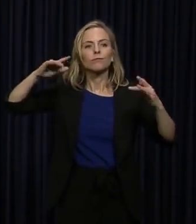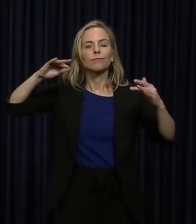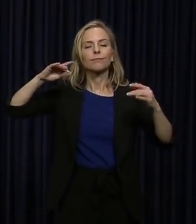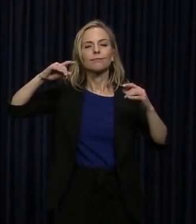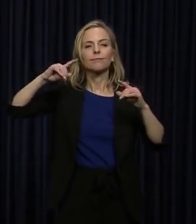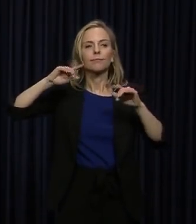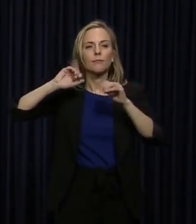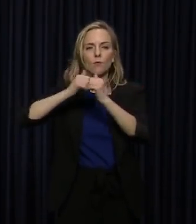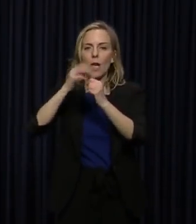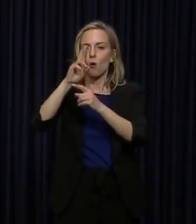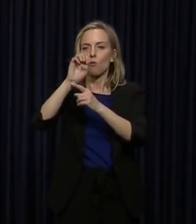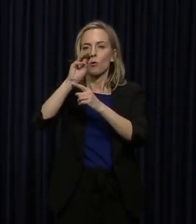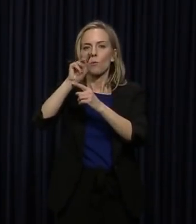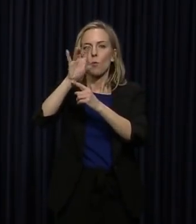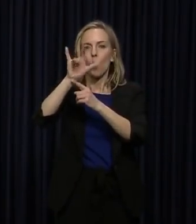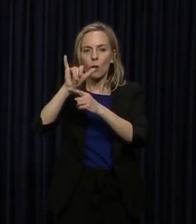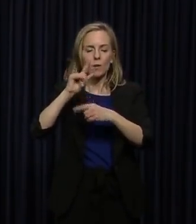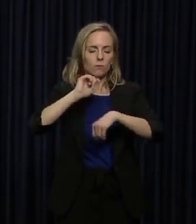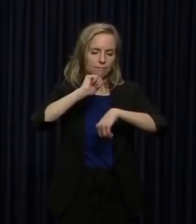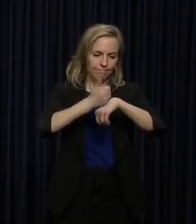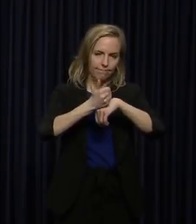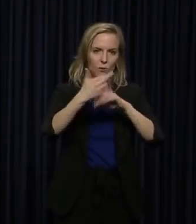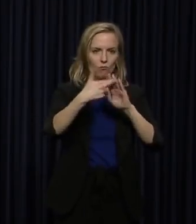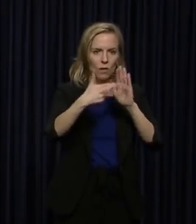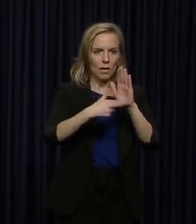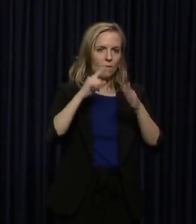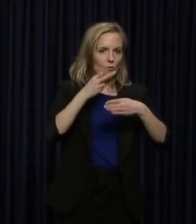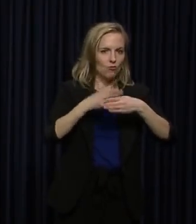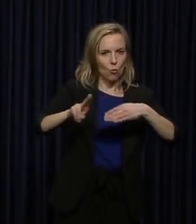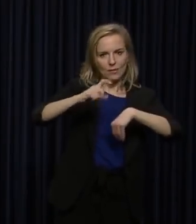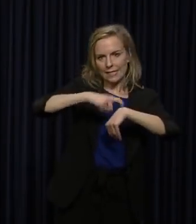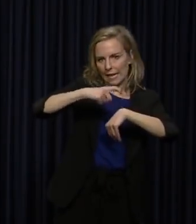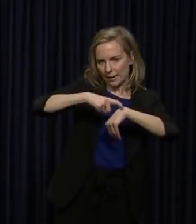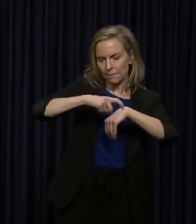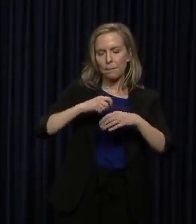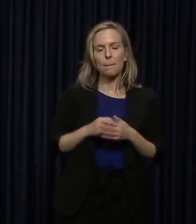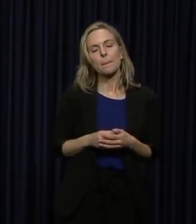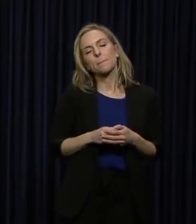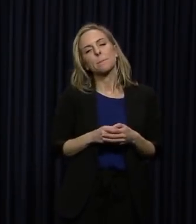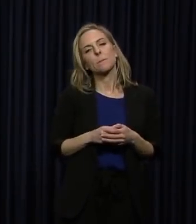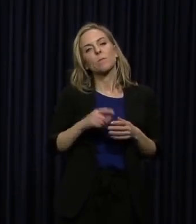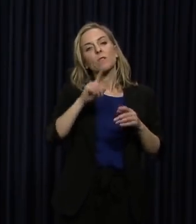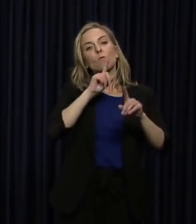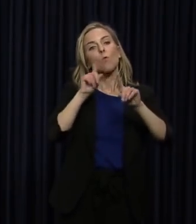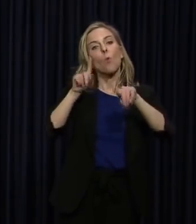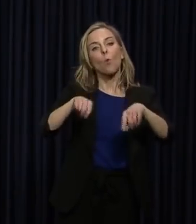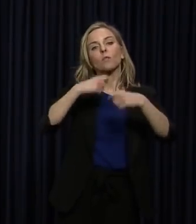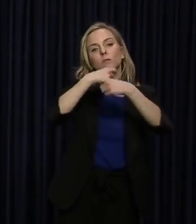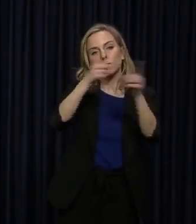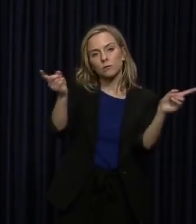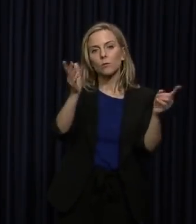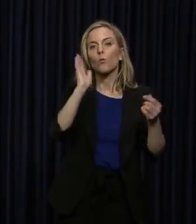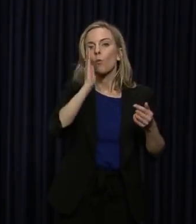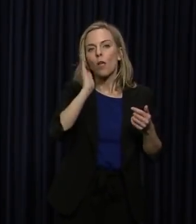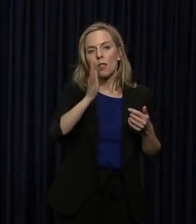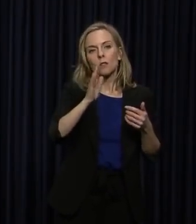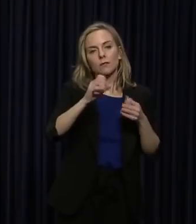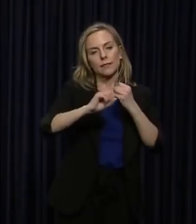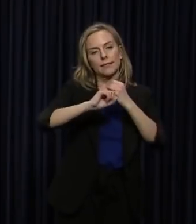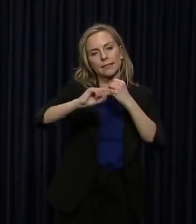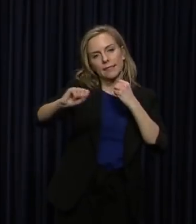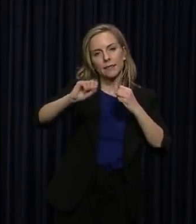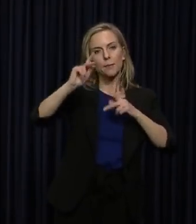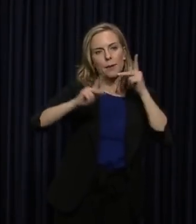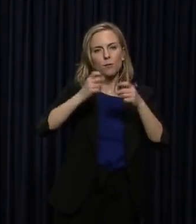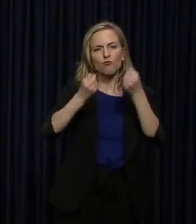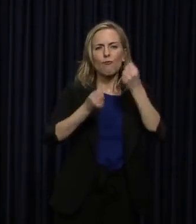regulations for the short term to do that. Let me say we're also going to put out an order later today that extends